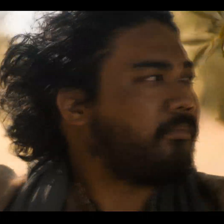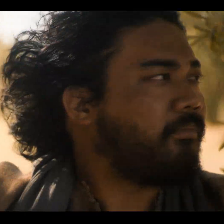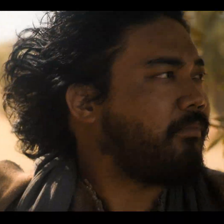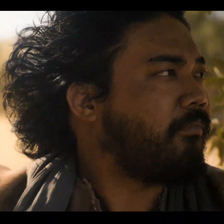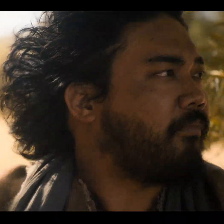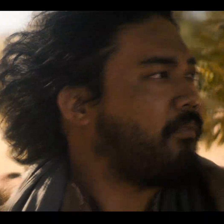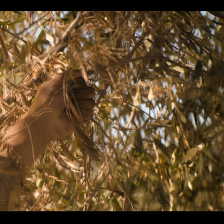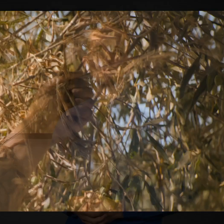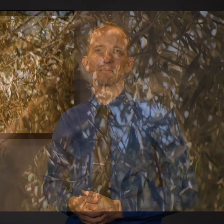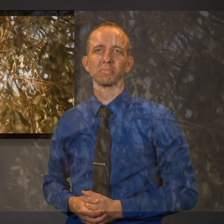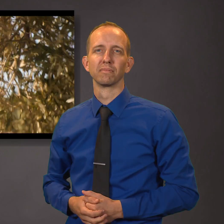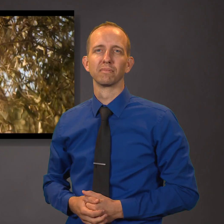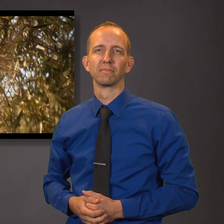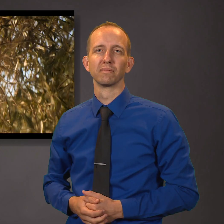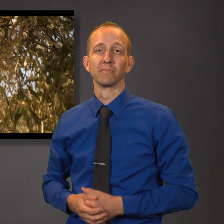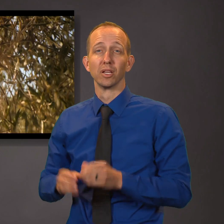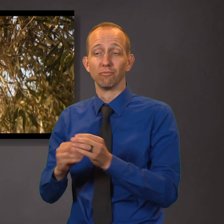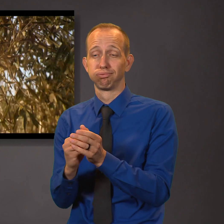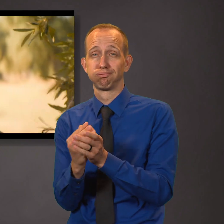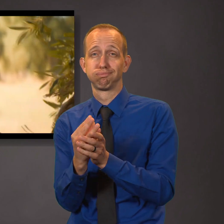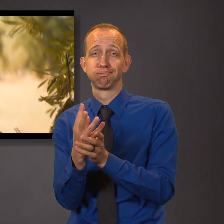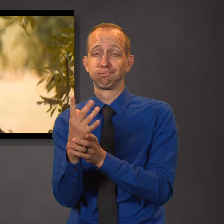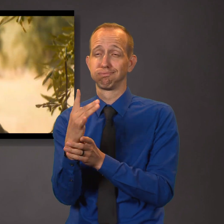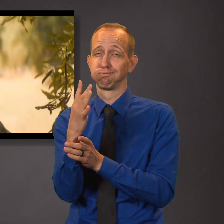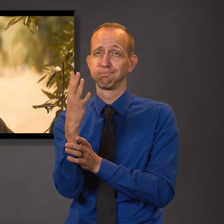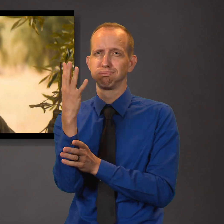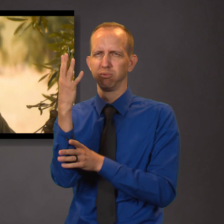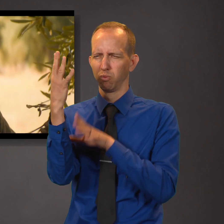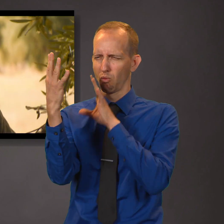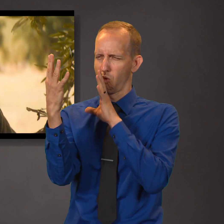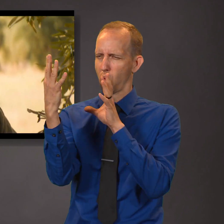And it grew, and waxed old, and began to decay.